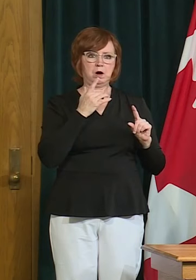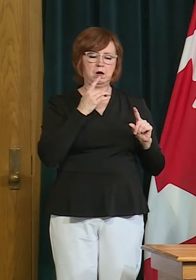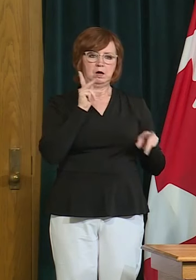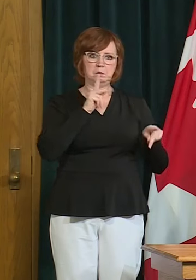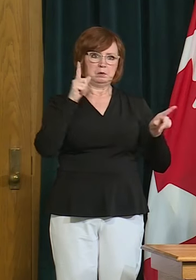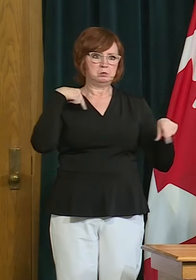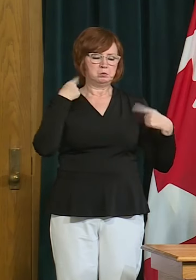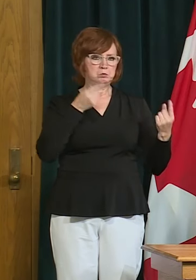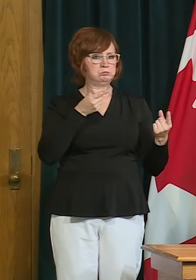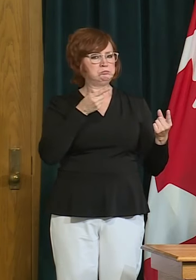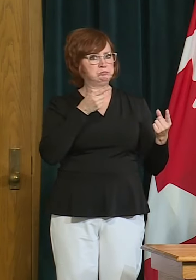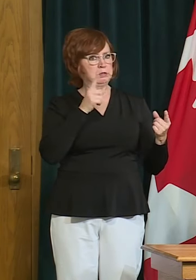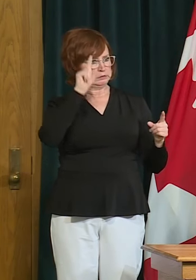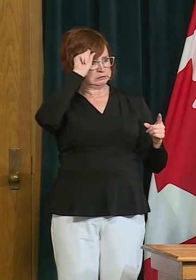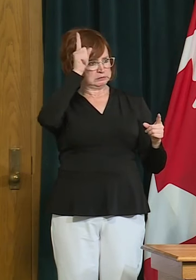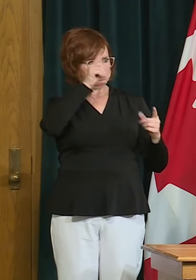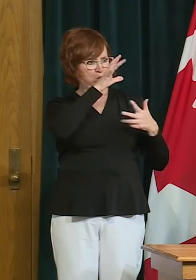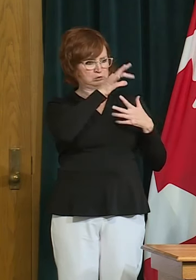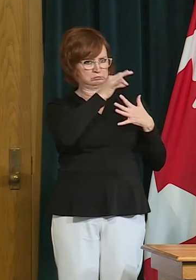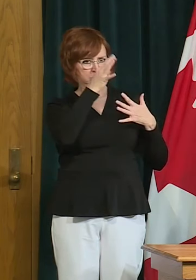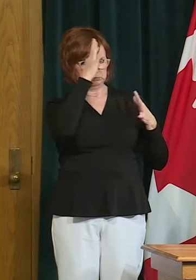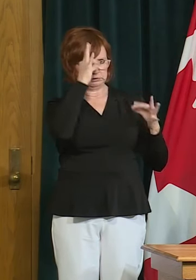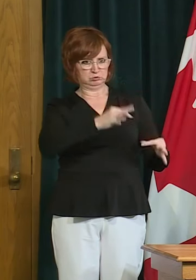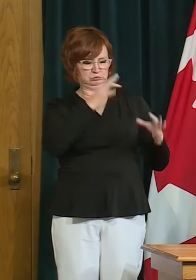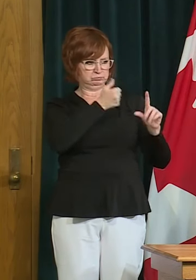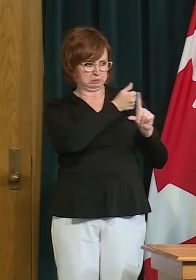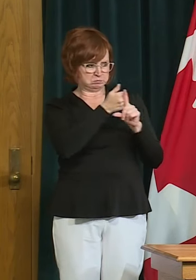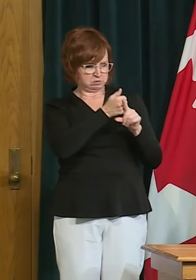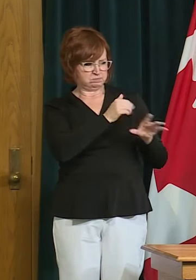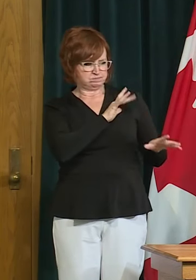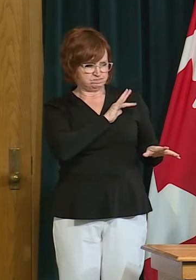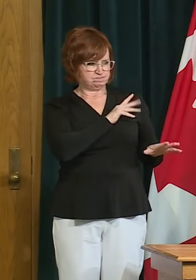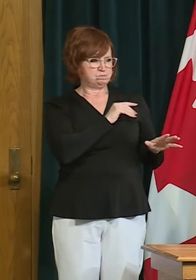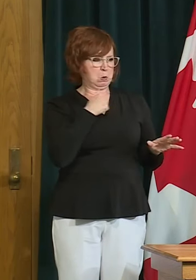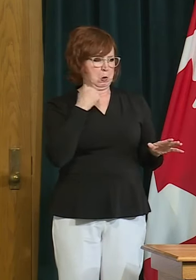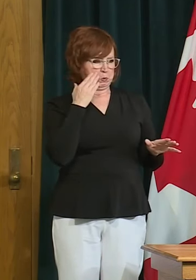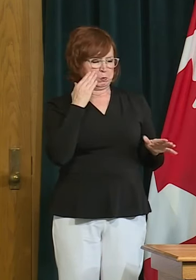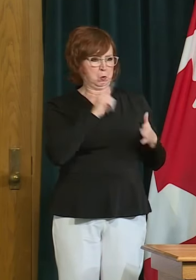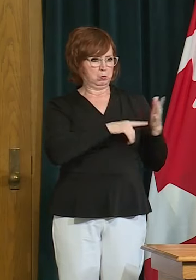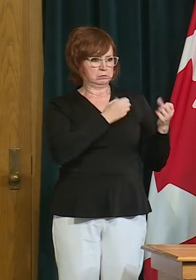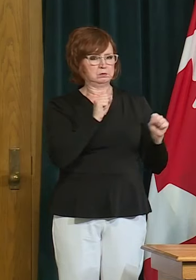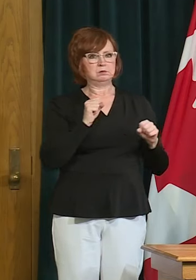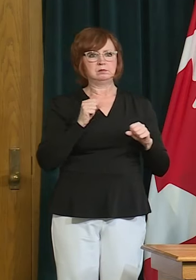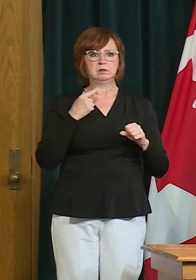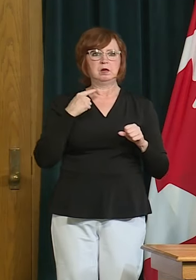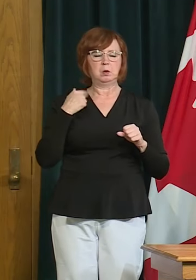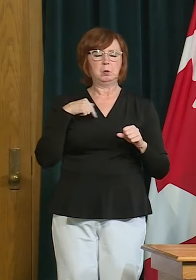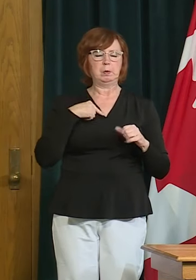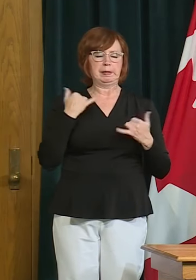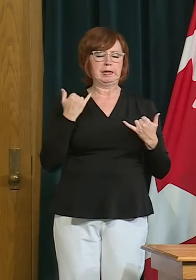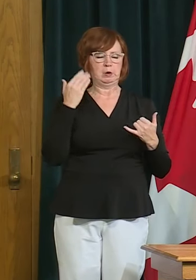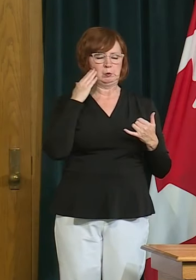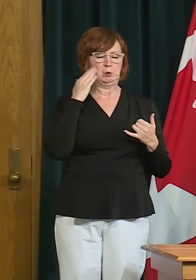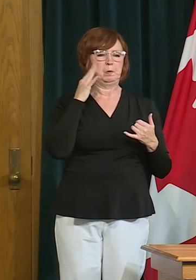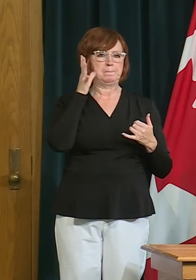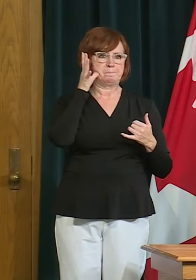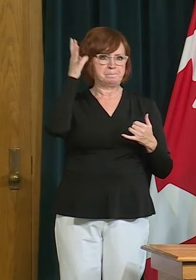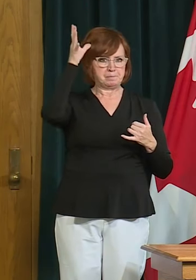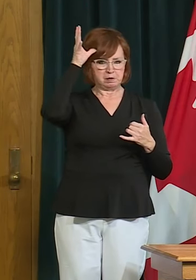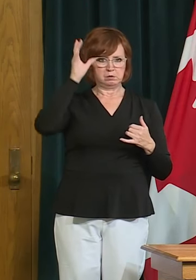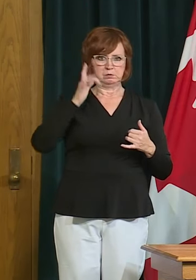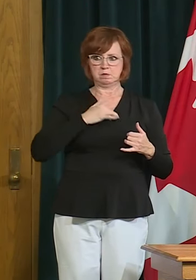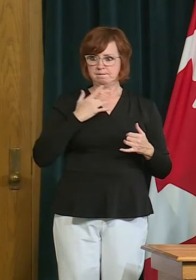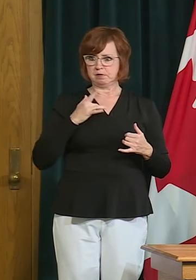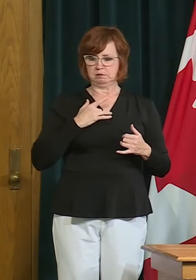respect to playground equipment for example we're hearing uh the uh we're hearing the voices of parents that want some certainty with respect